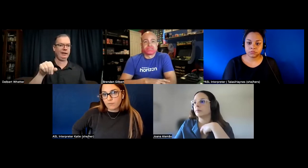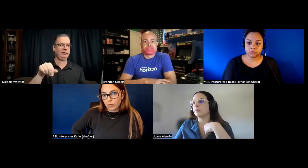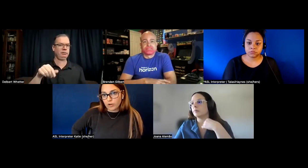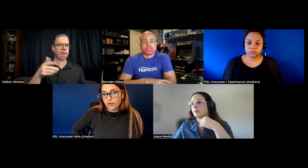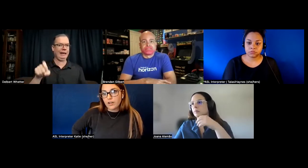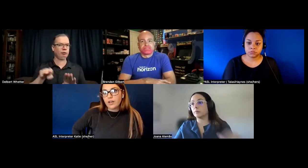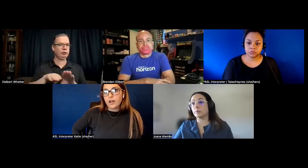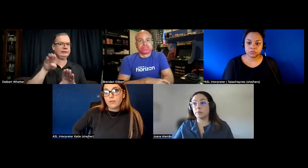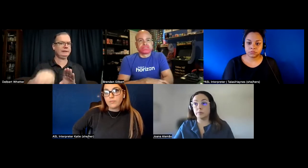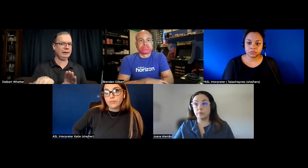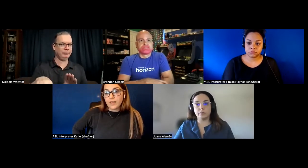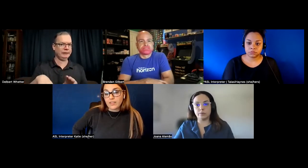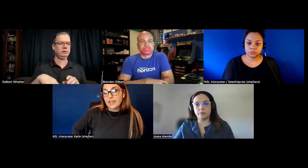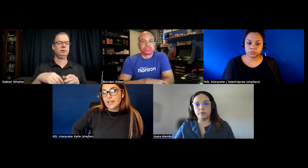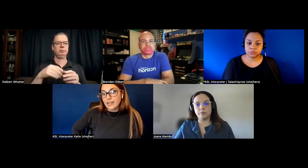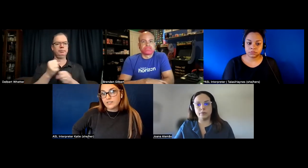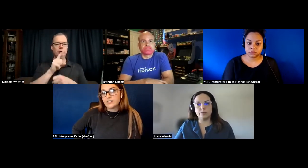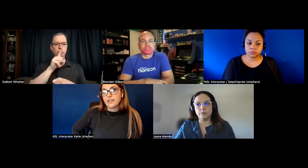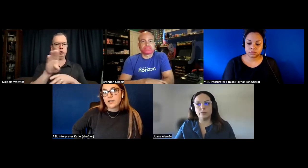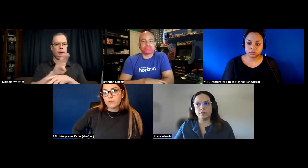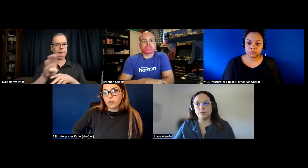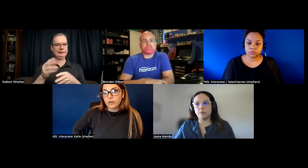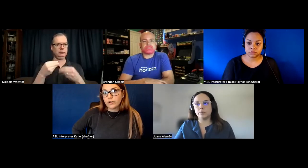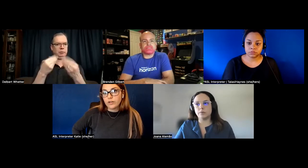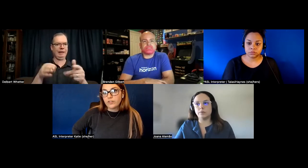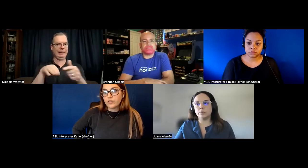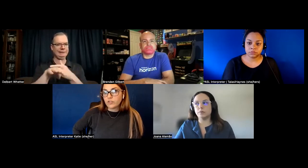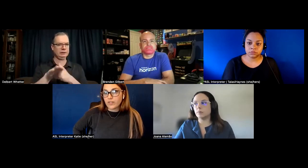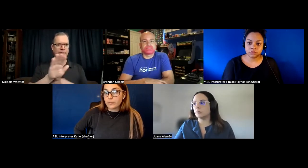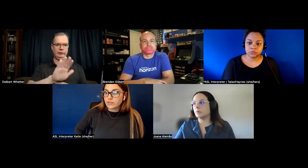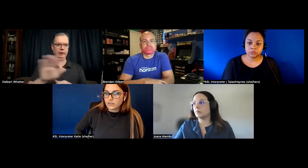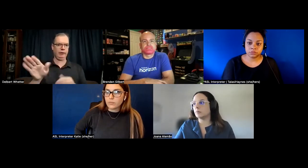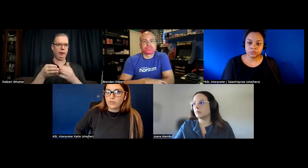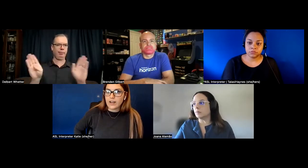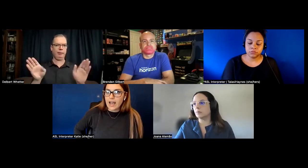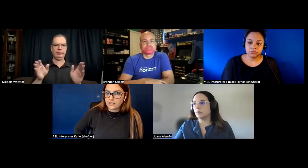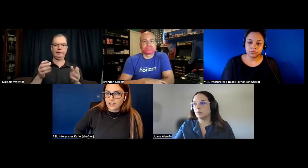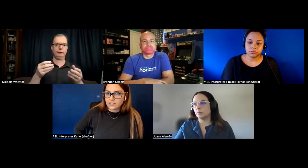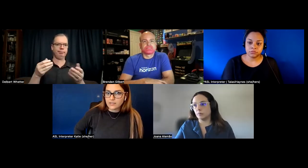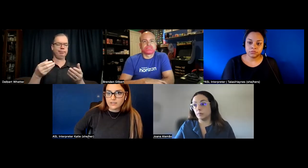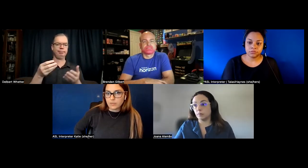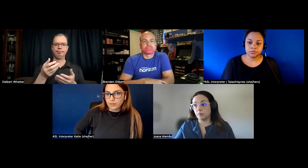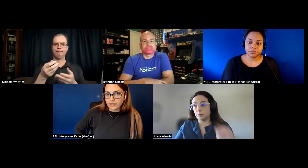forward and the ada needs to take a step forward to make sure that businesses can provide access to the public